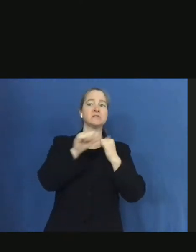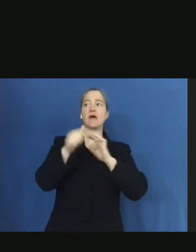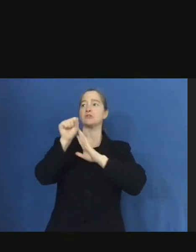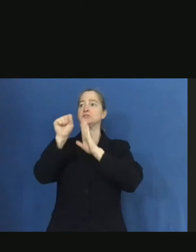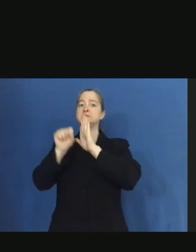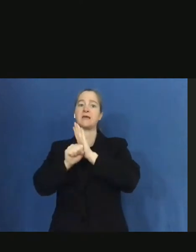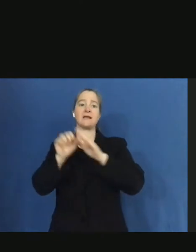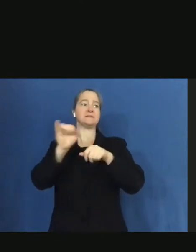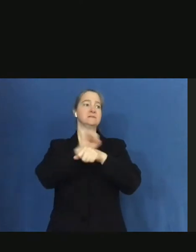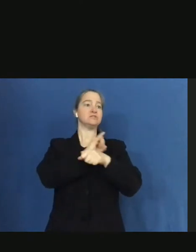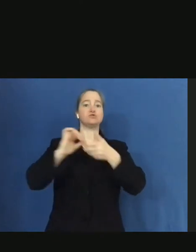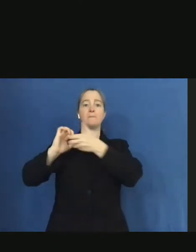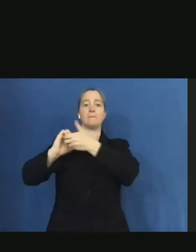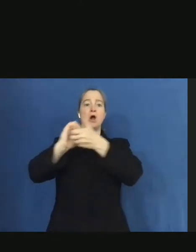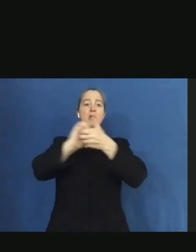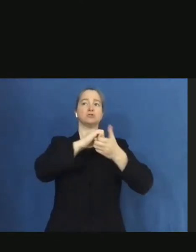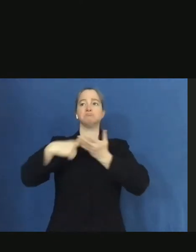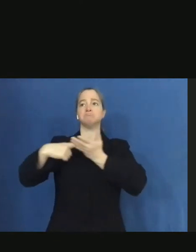partners.